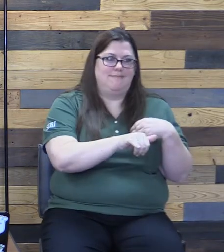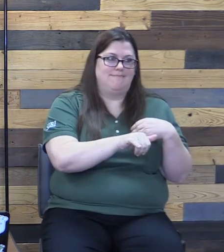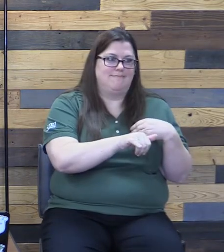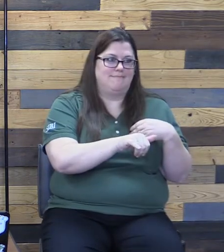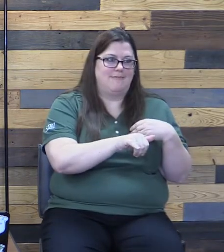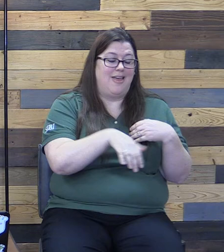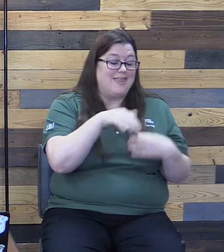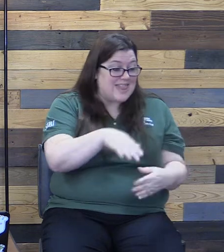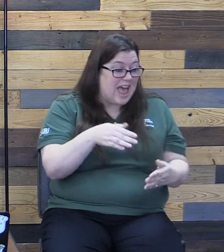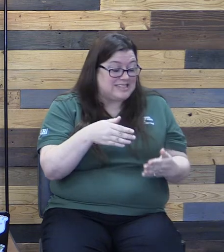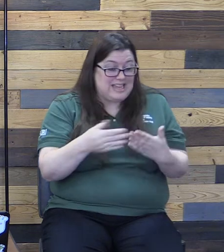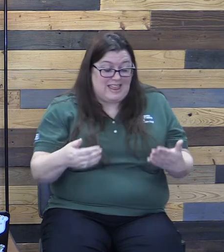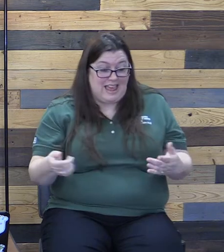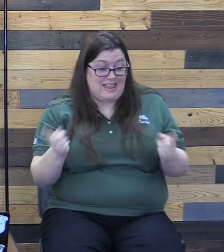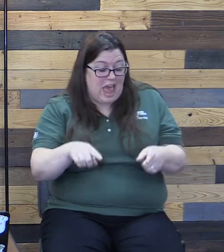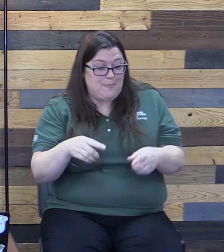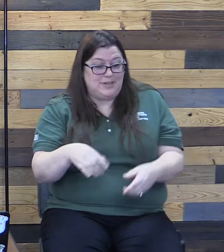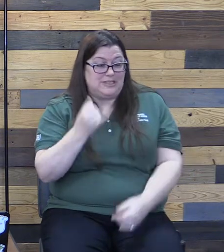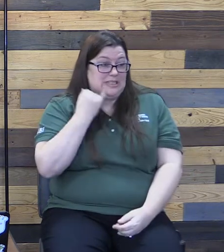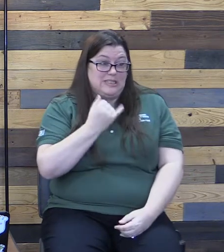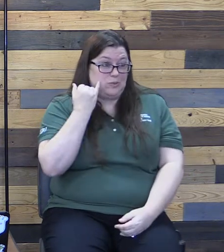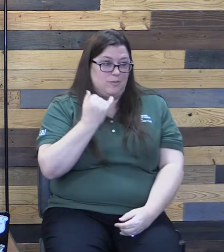is the thing that broke the relationship.